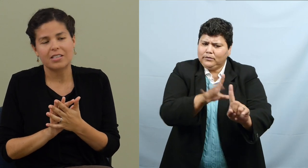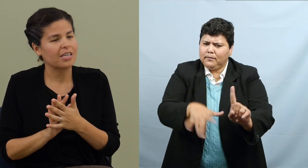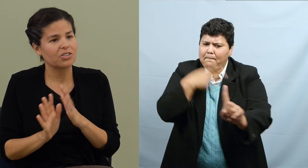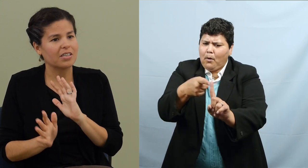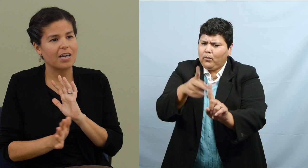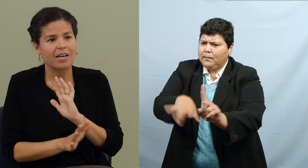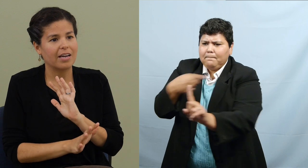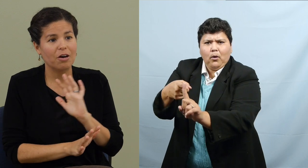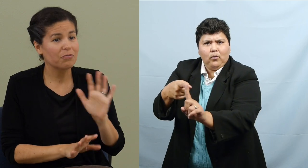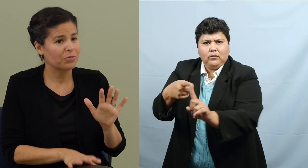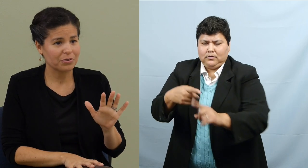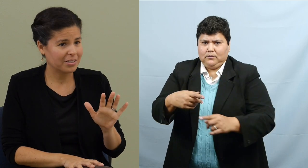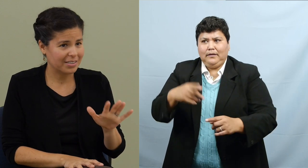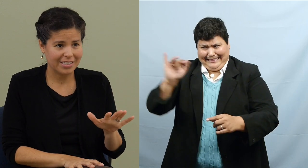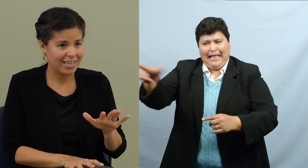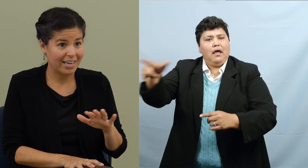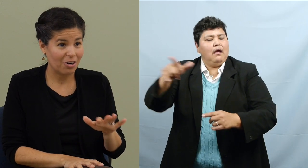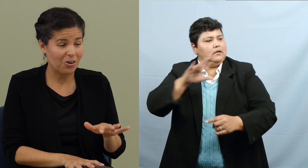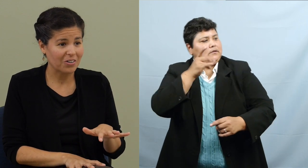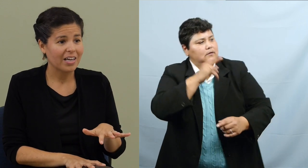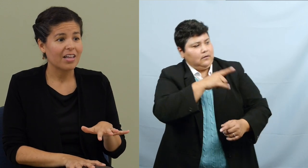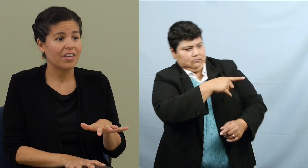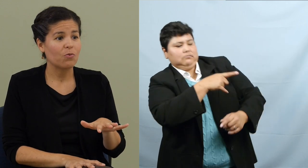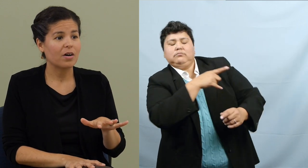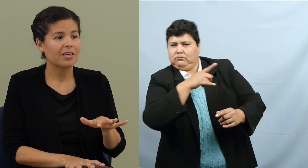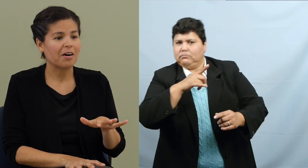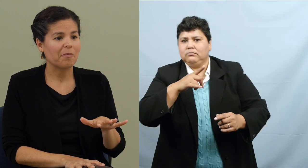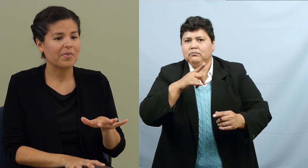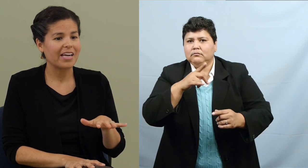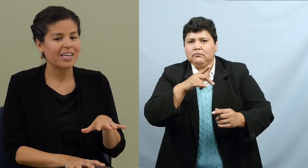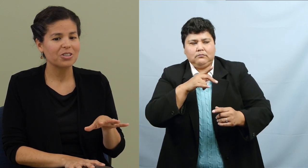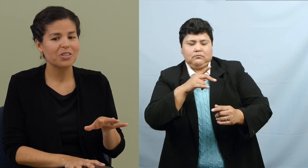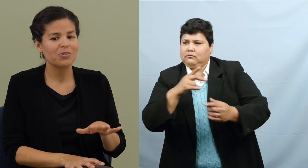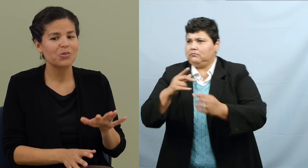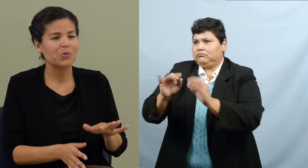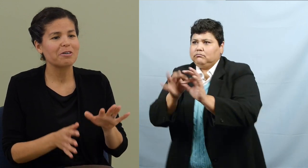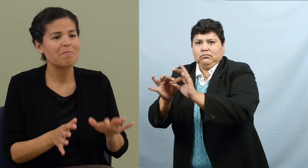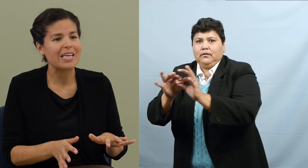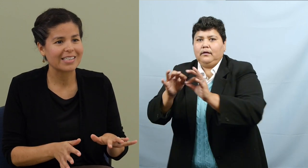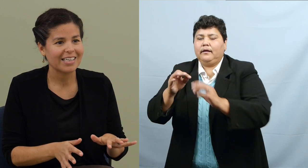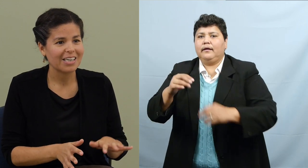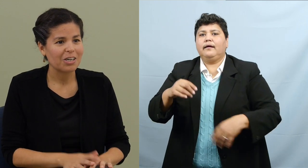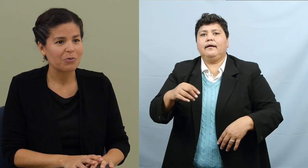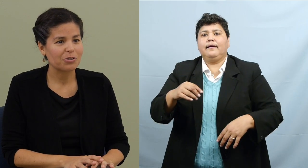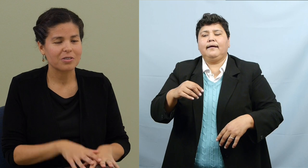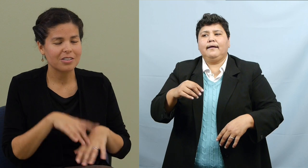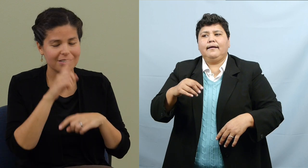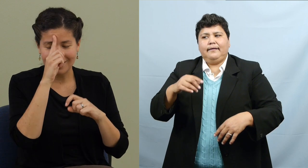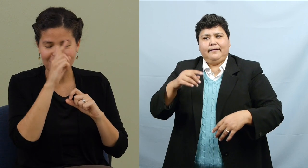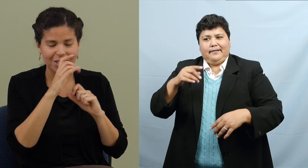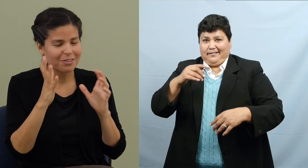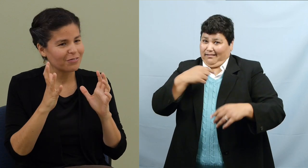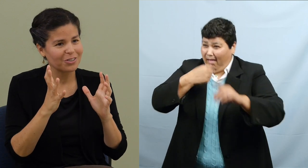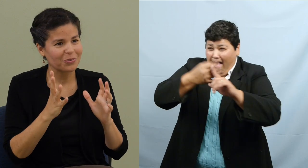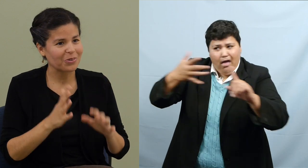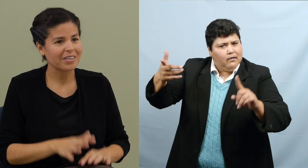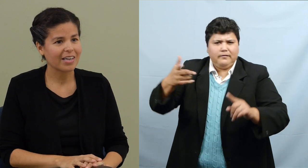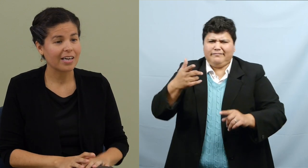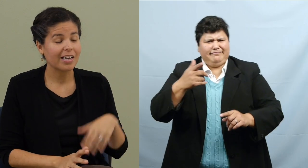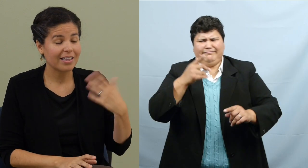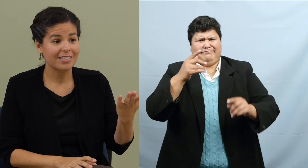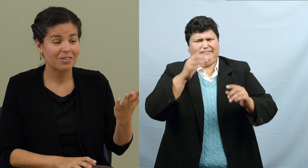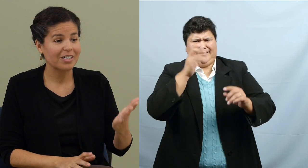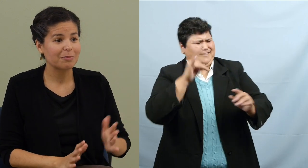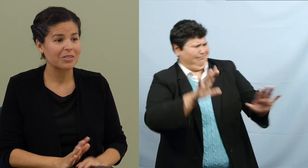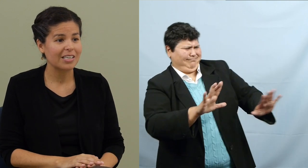in English. That's actually not helpful to the CDI at all. They want, and he actually used the word meat, which was just such a good visual.